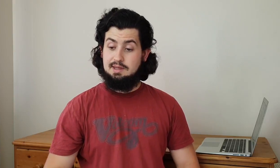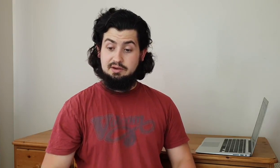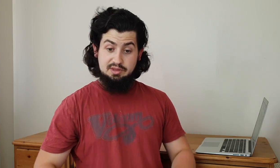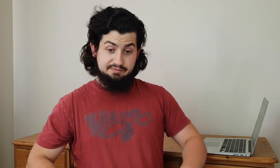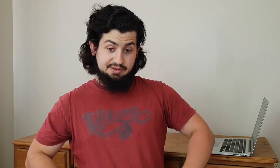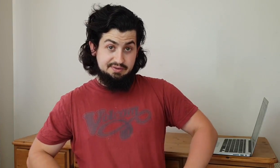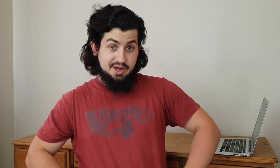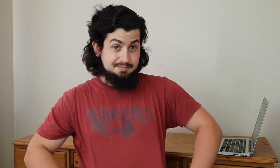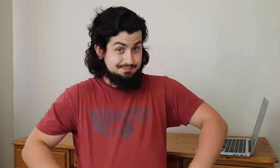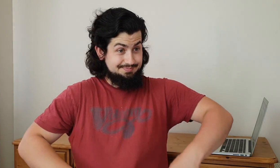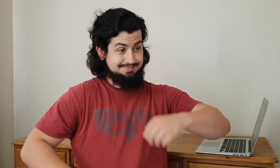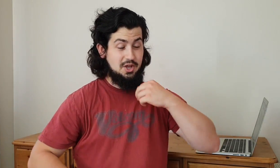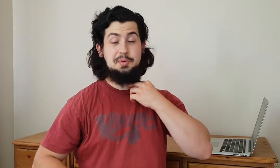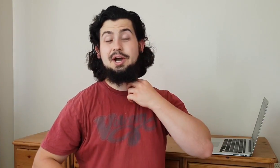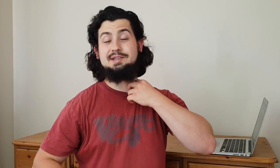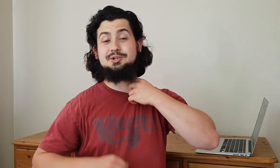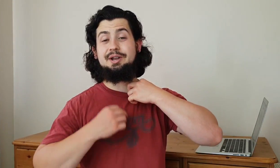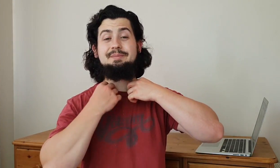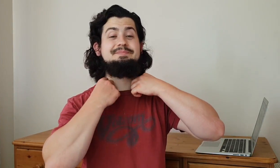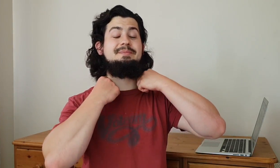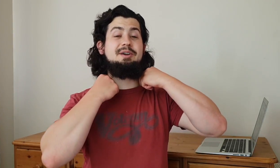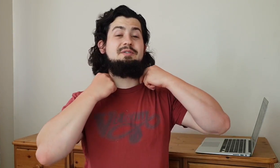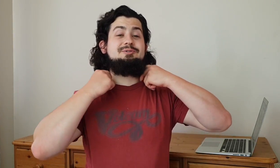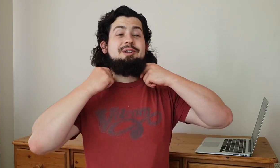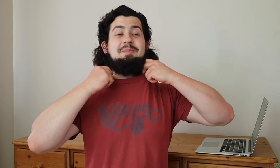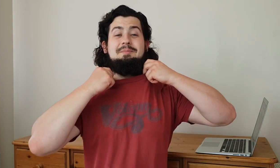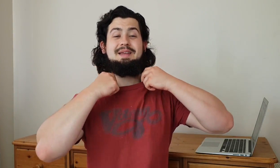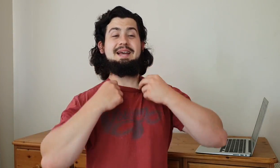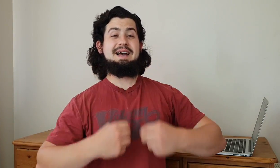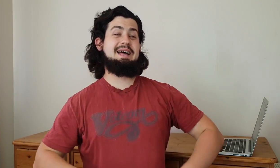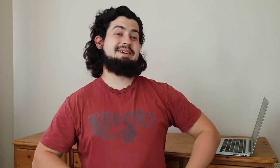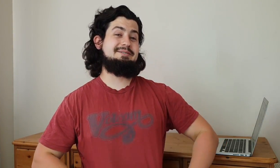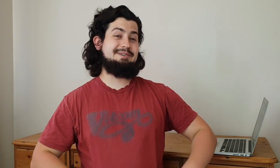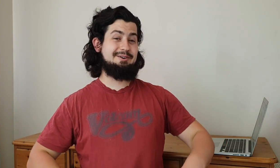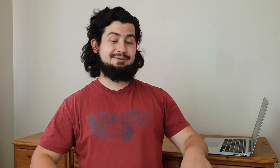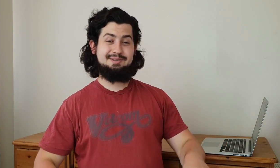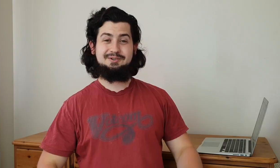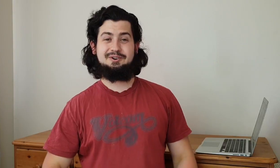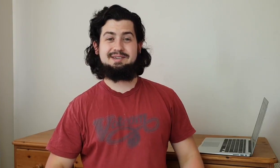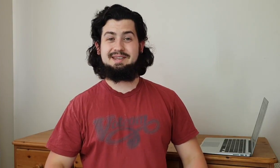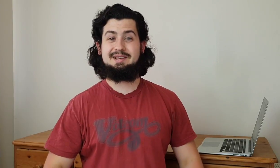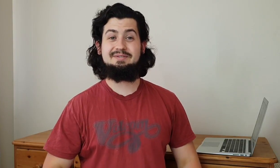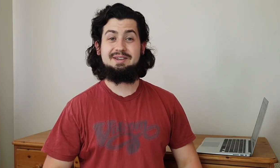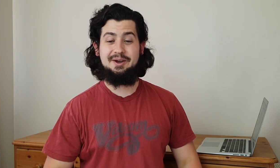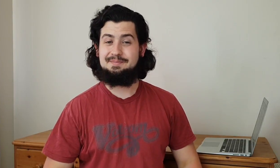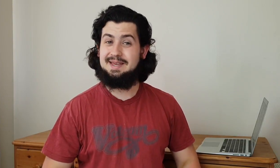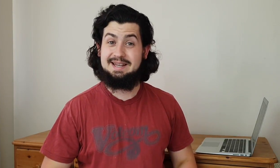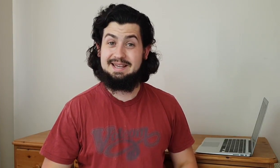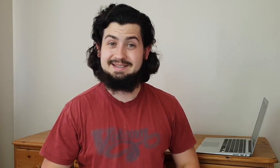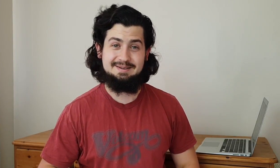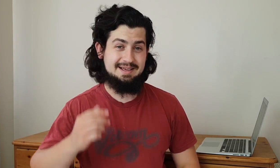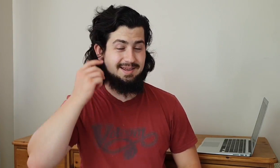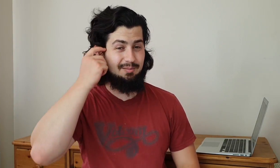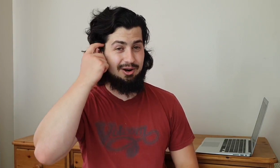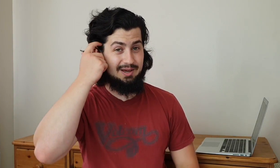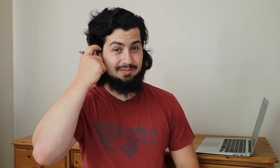that's everything for this video i hope you guys enjoyed it thank you for joining me and i really look forward to seeing you guys in the next video take it easy assalamualaikum